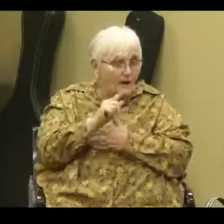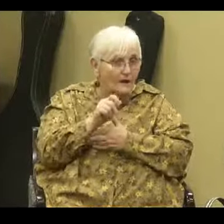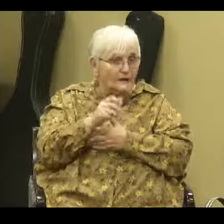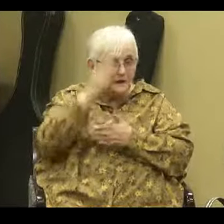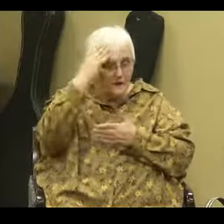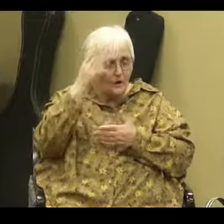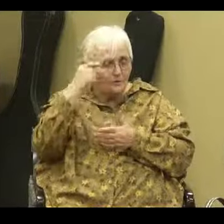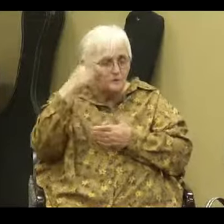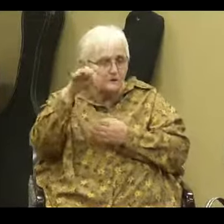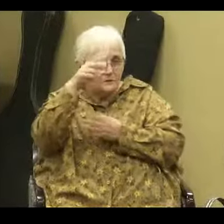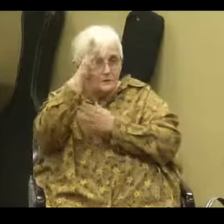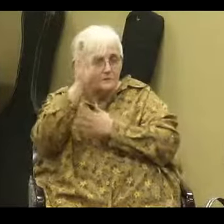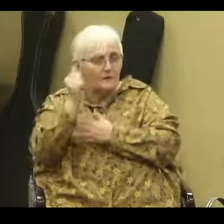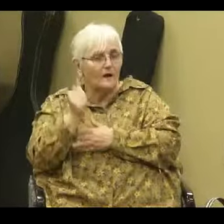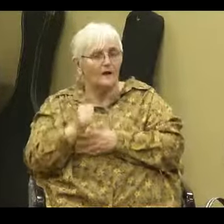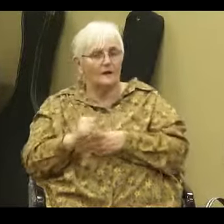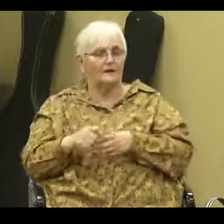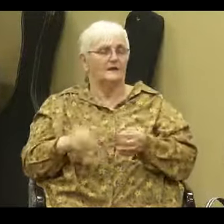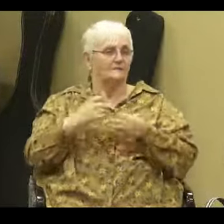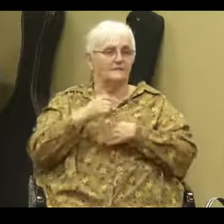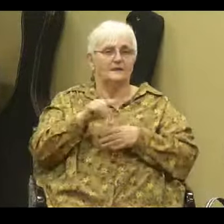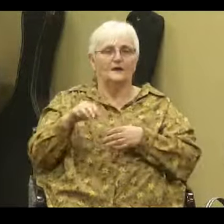the mysteries of God if they do they can